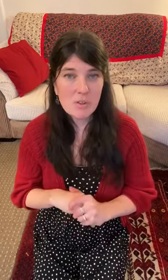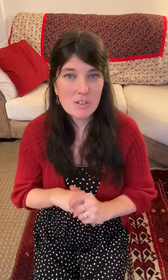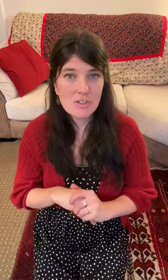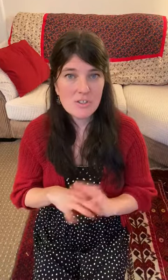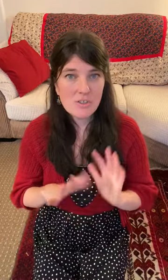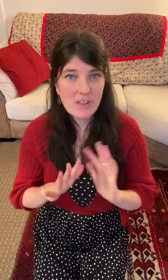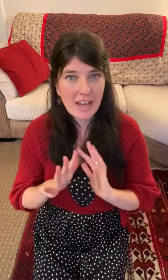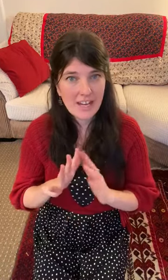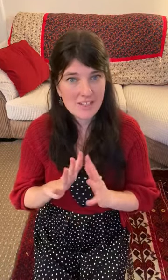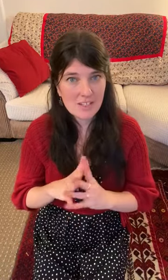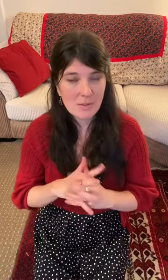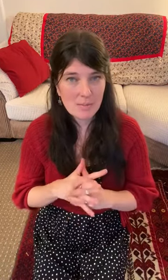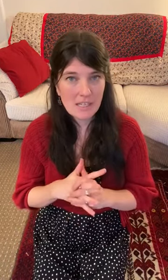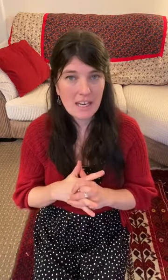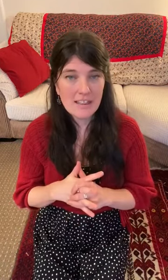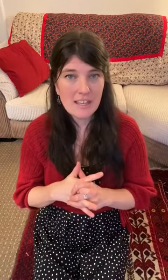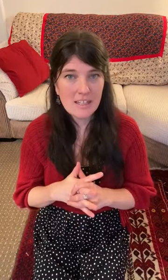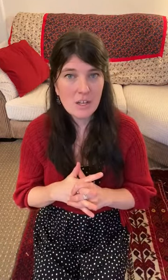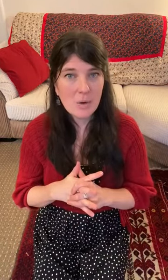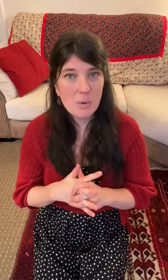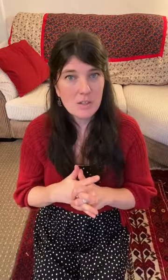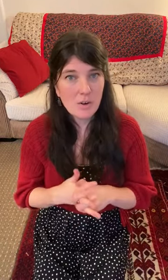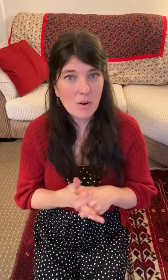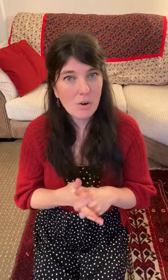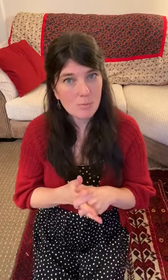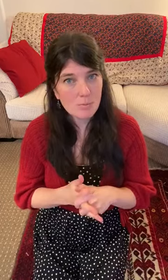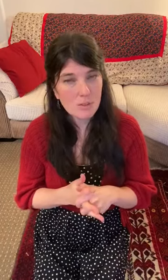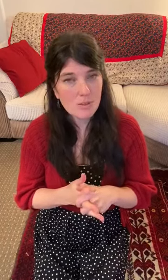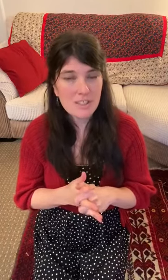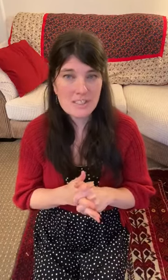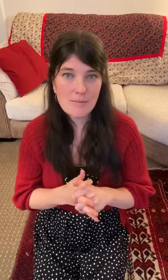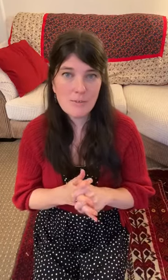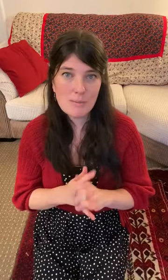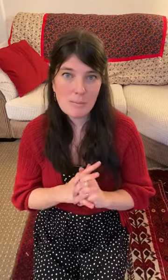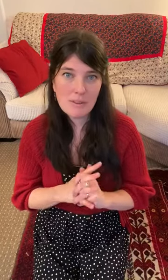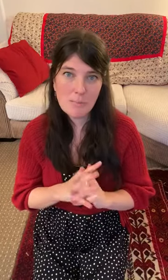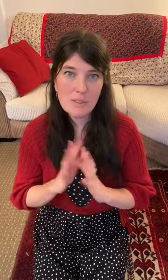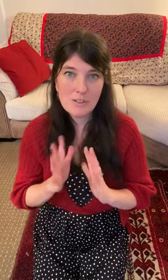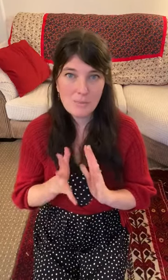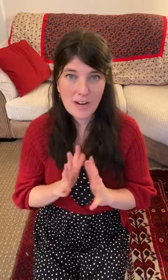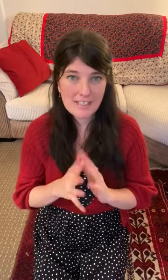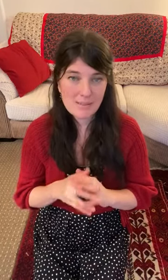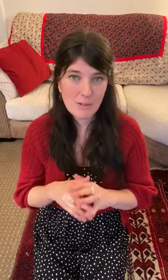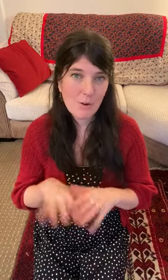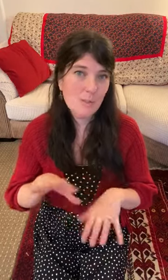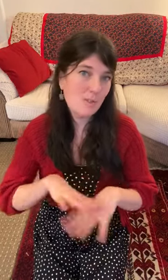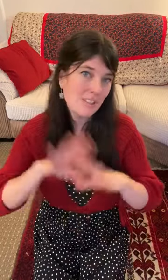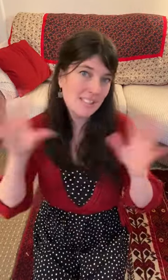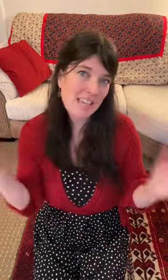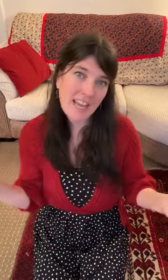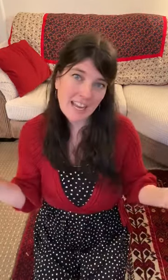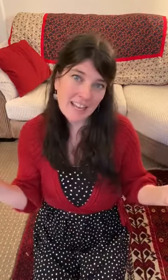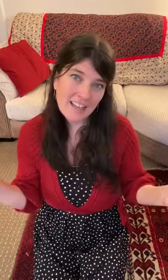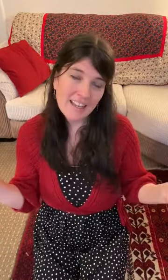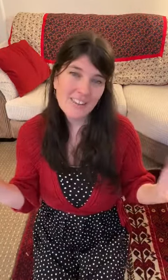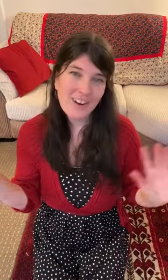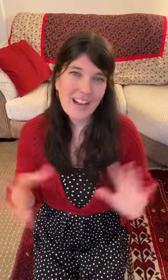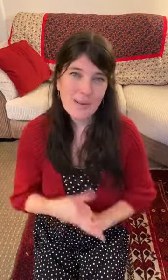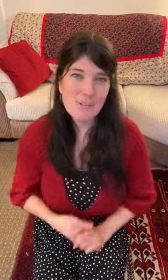you can do the actions with me and then when you go home you can see if you remember them and you can practice them at home and you can say the rhyme or